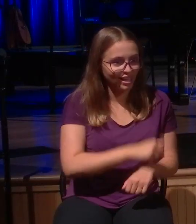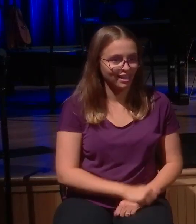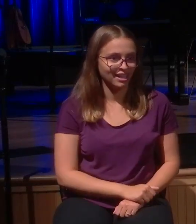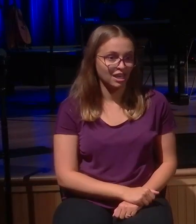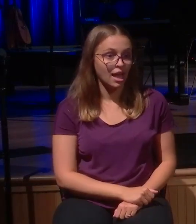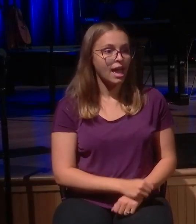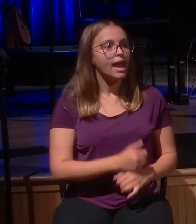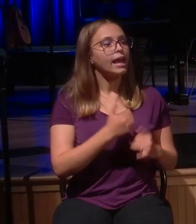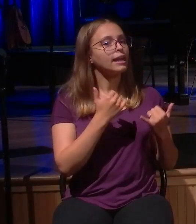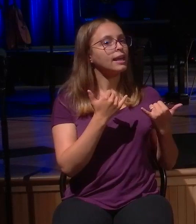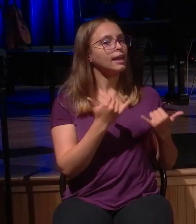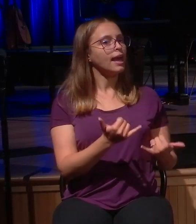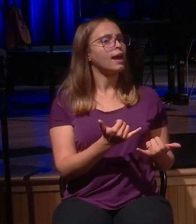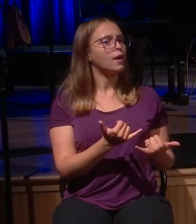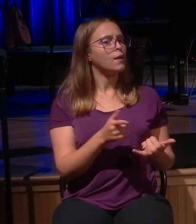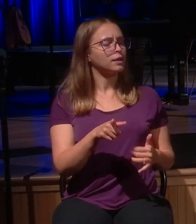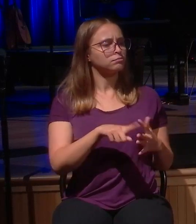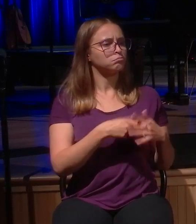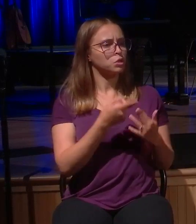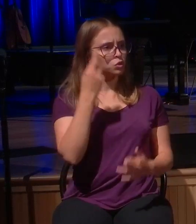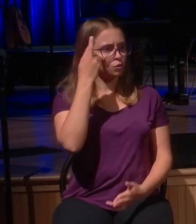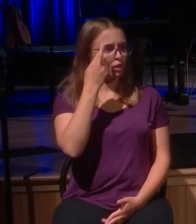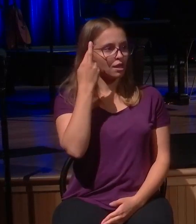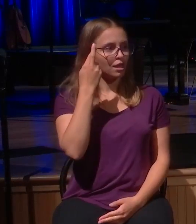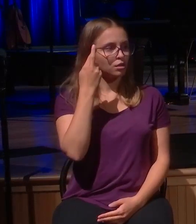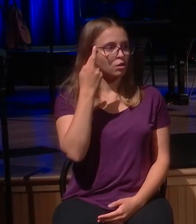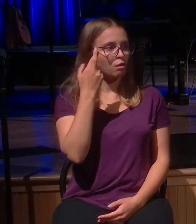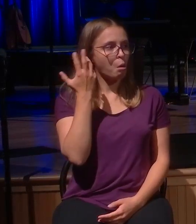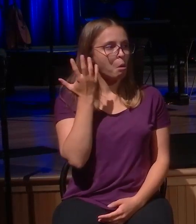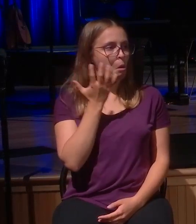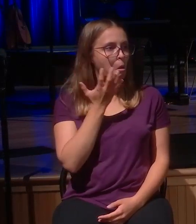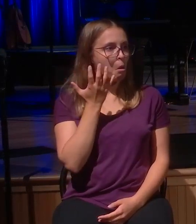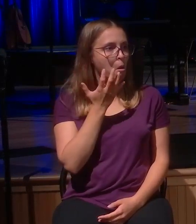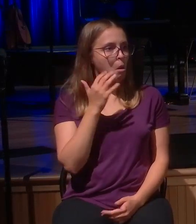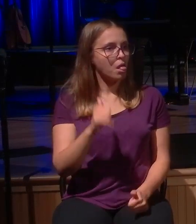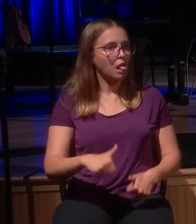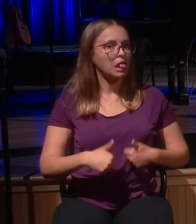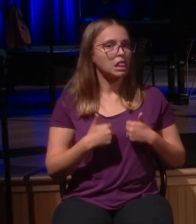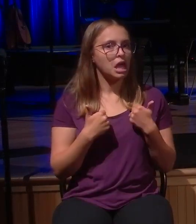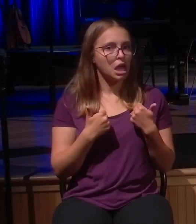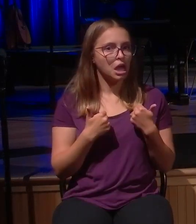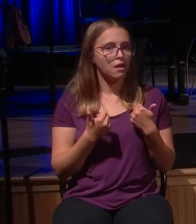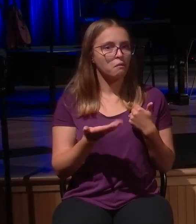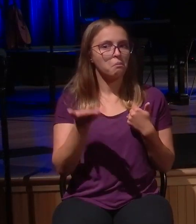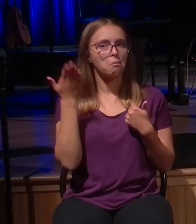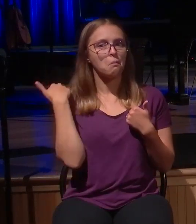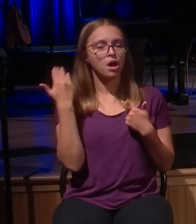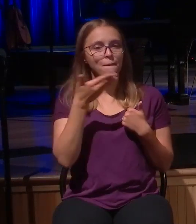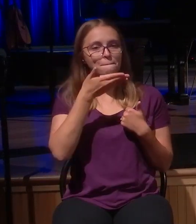father, wasn't it? Life was better with the father. Look at this next verse. Here's the realization.